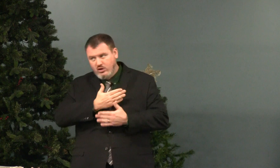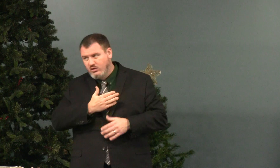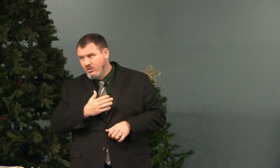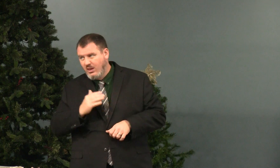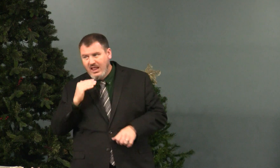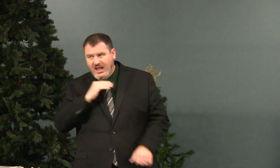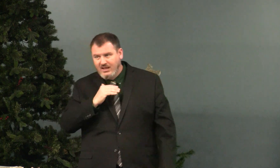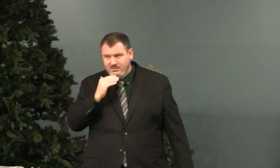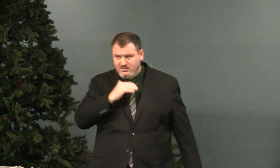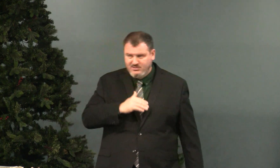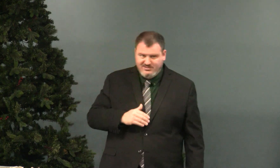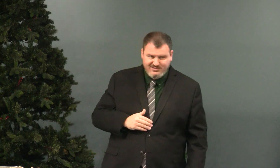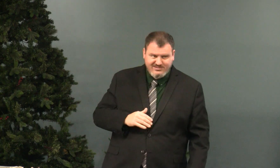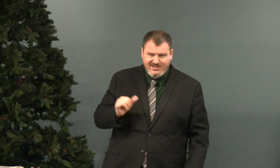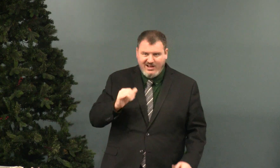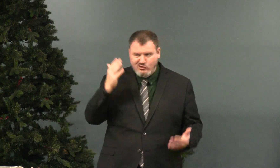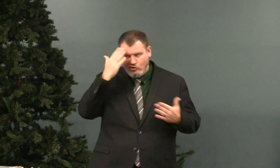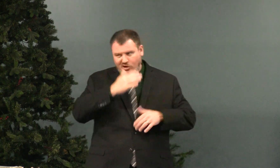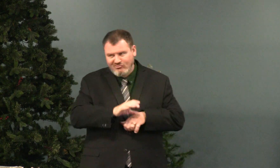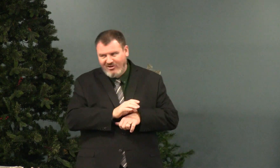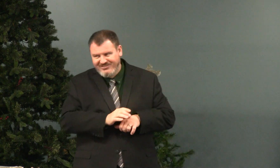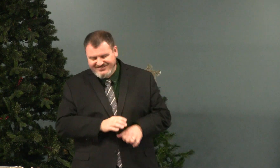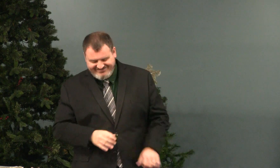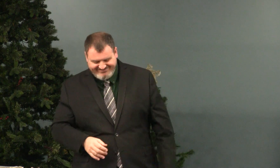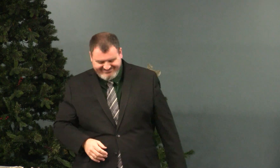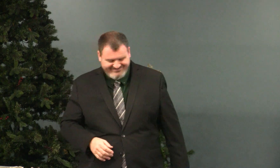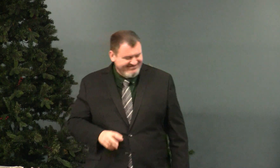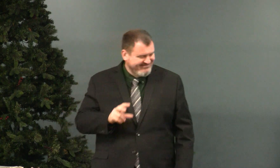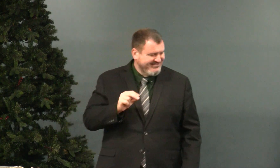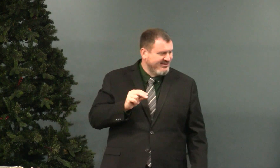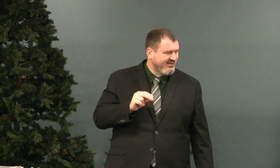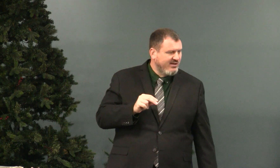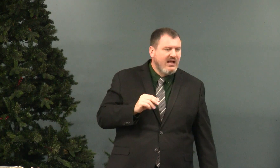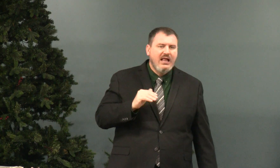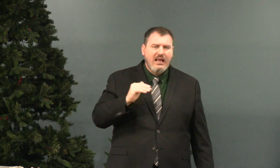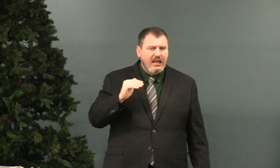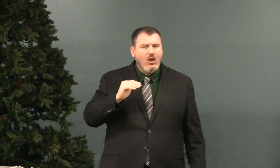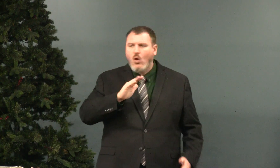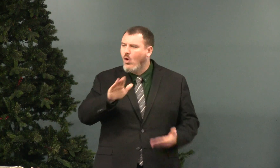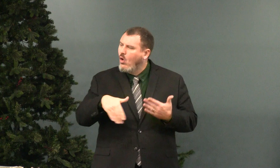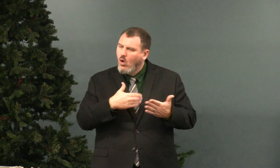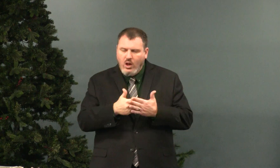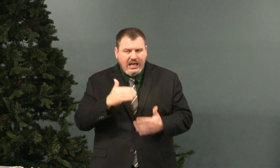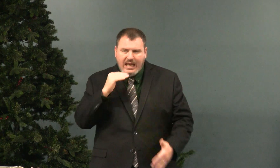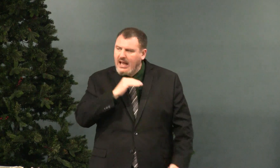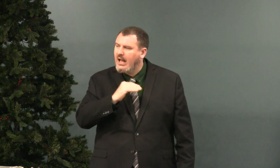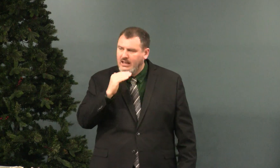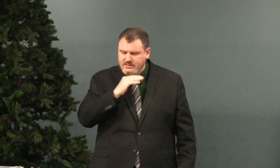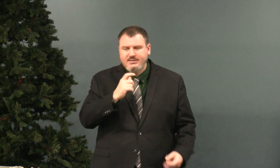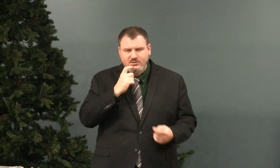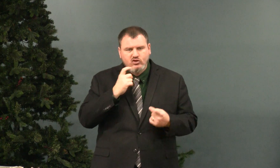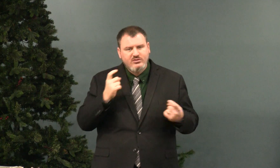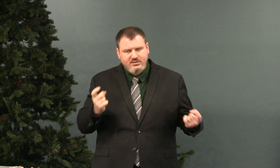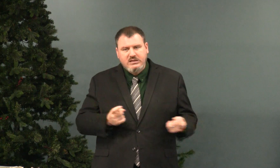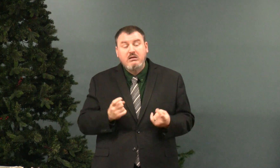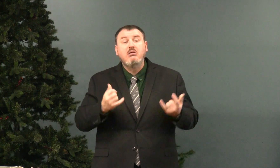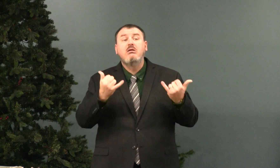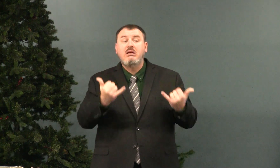Only dark lies. Like dark chocolate. No. All lies are